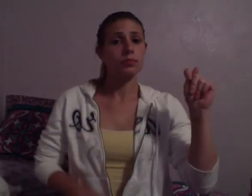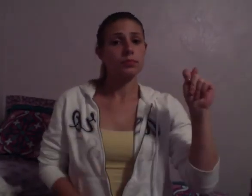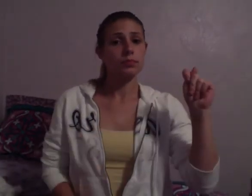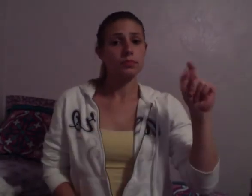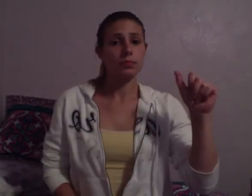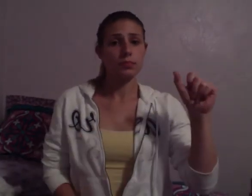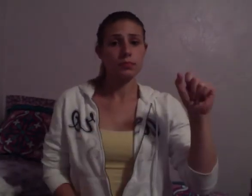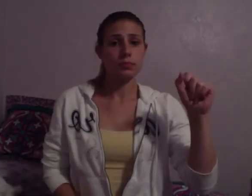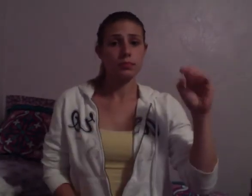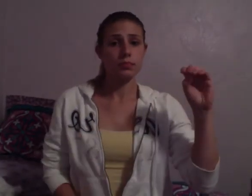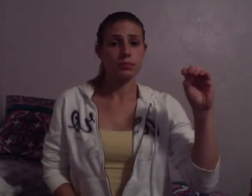Hey, Ross. What's up, Ross?